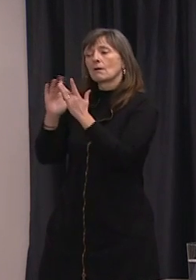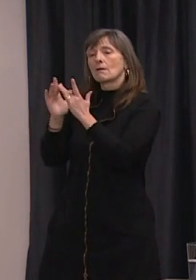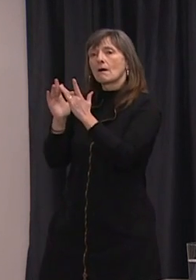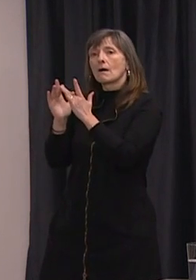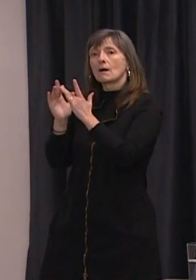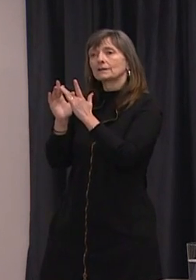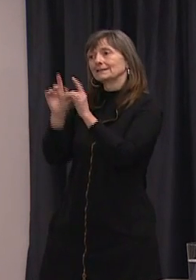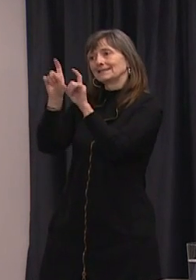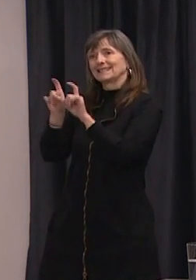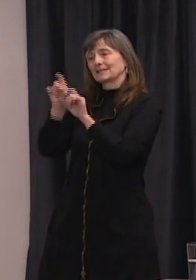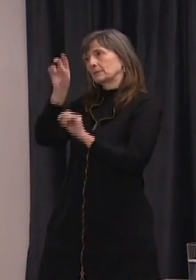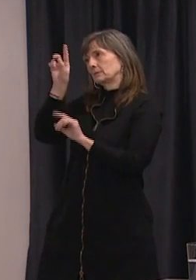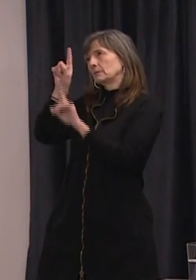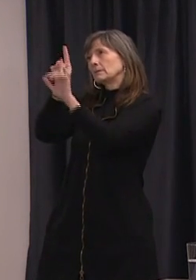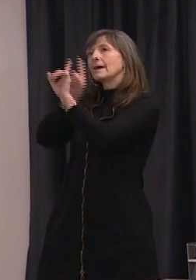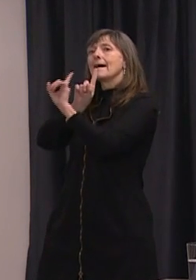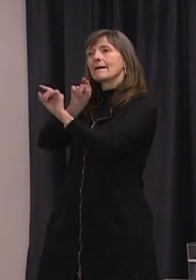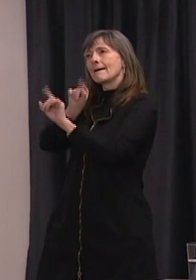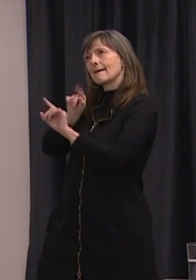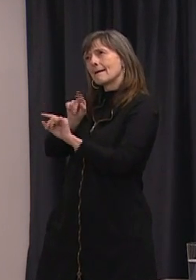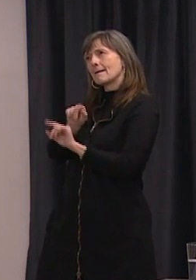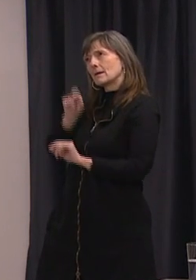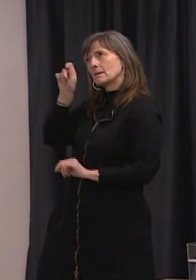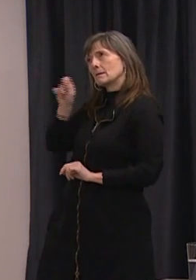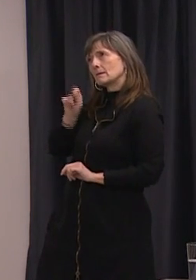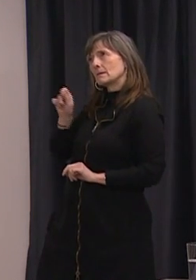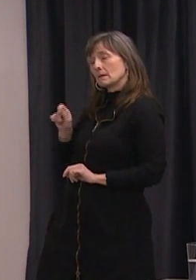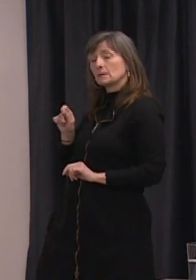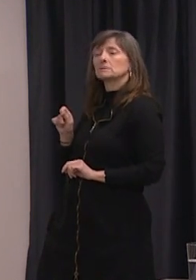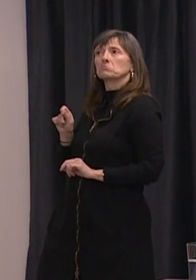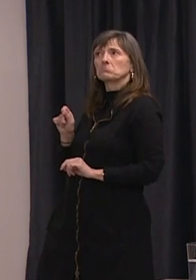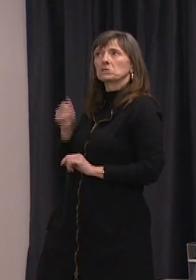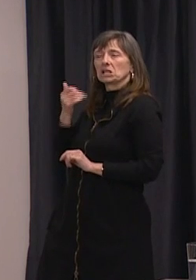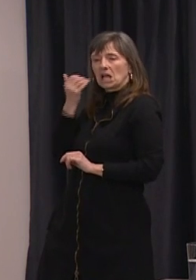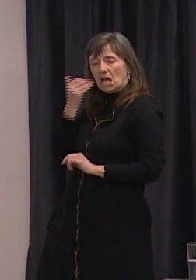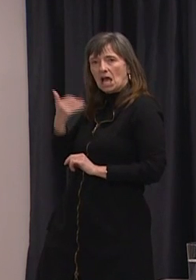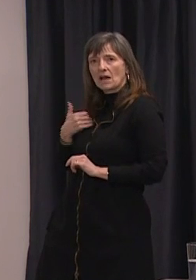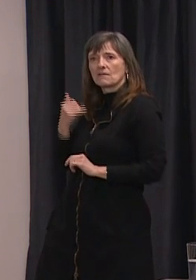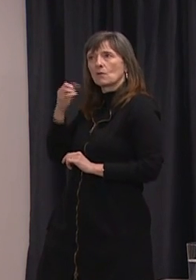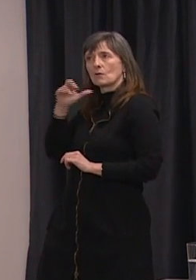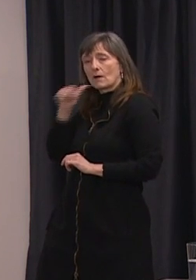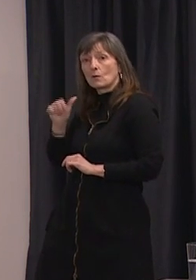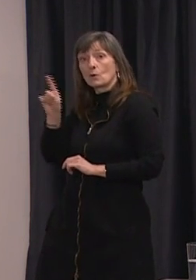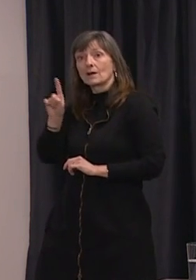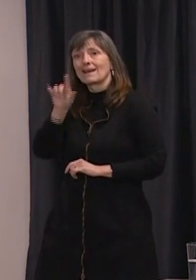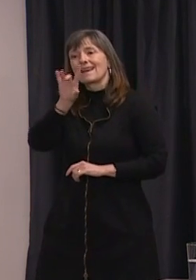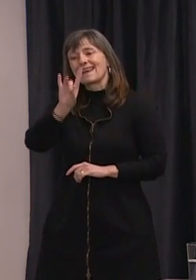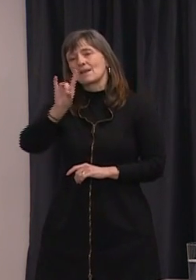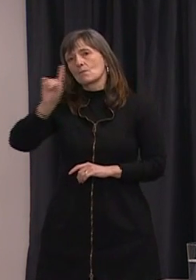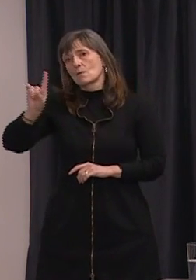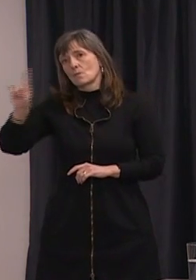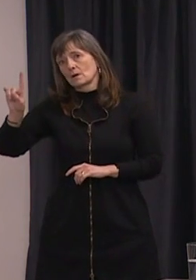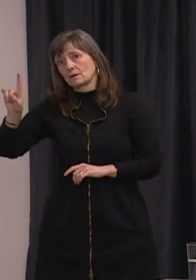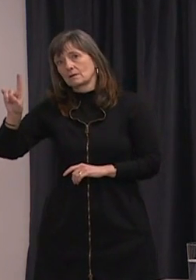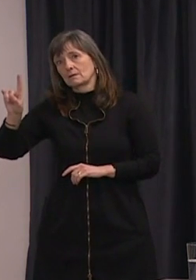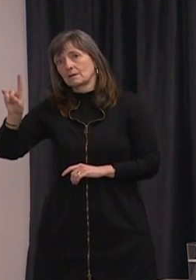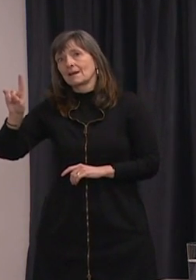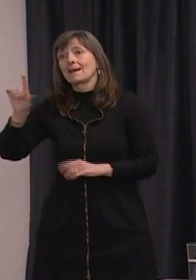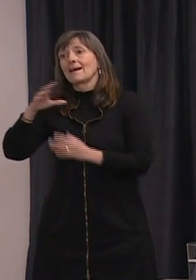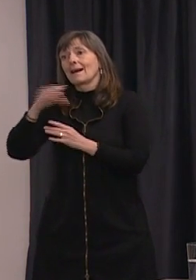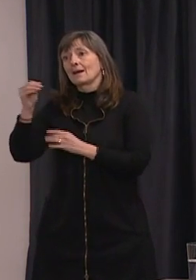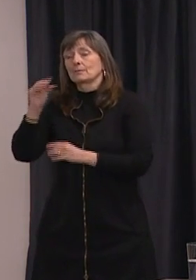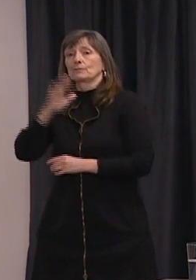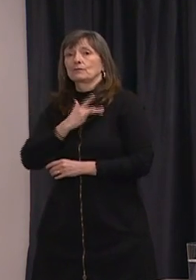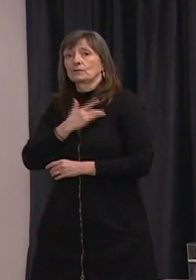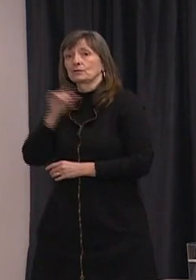tool to determine your risk for COVID-19. The online self-assessment tool is available on our 811 and provincial government COVID